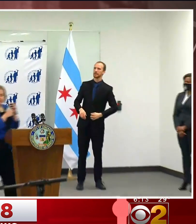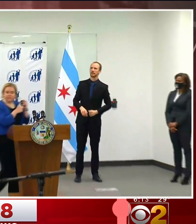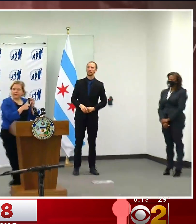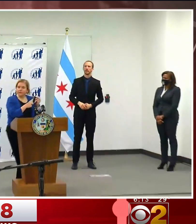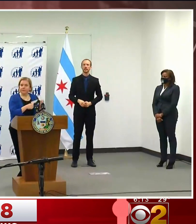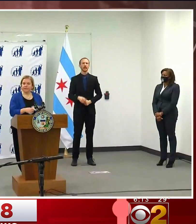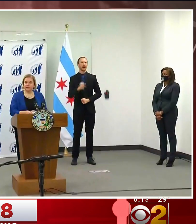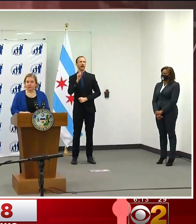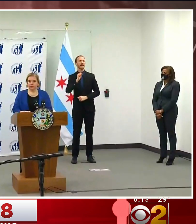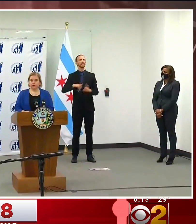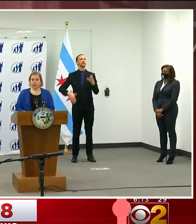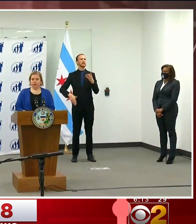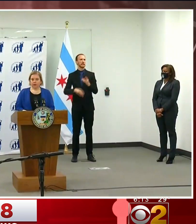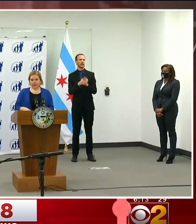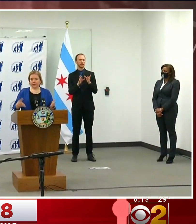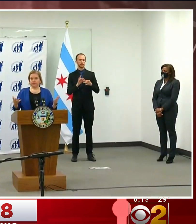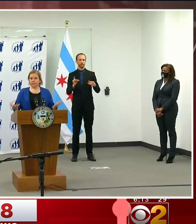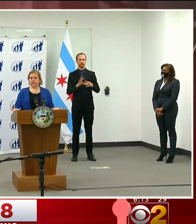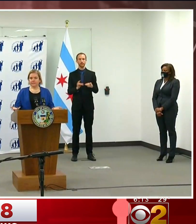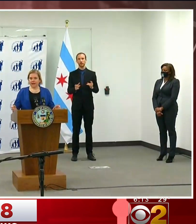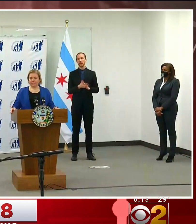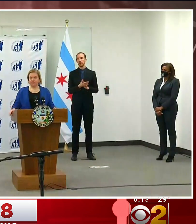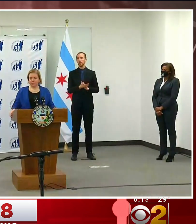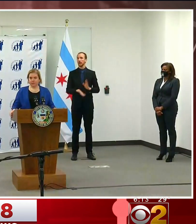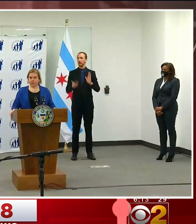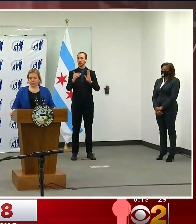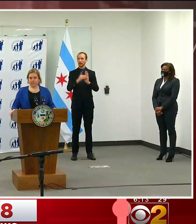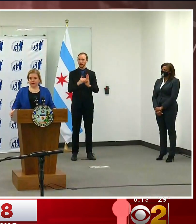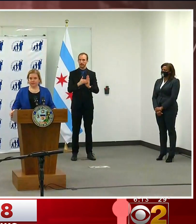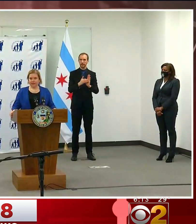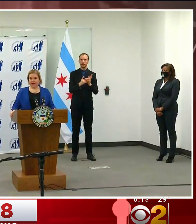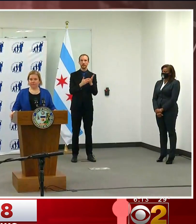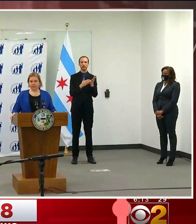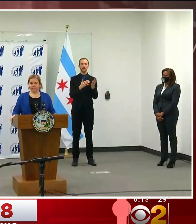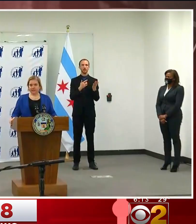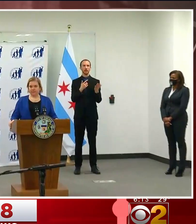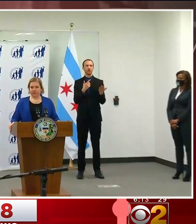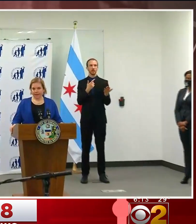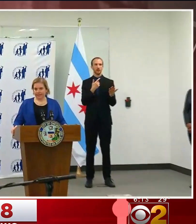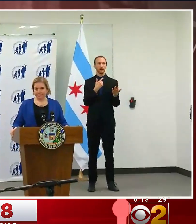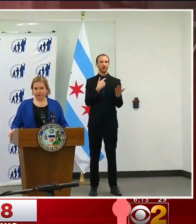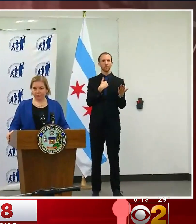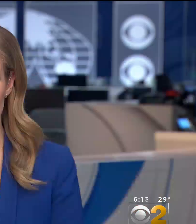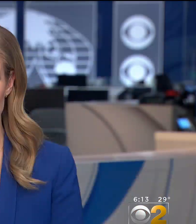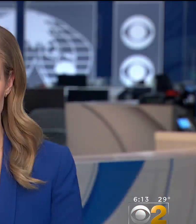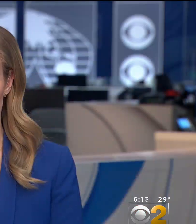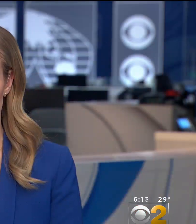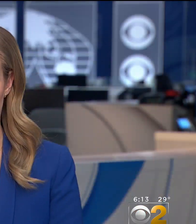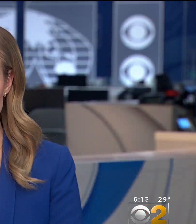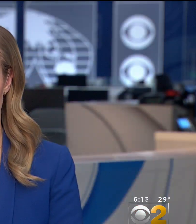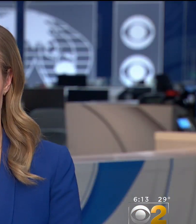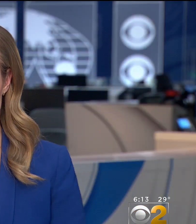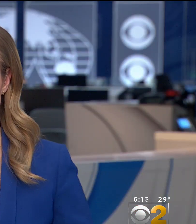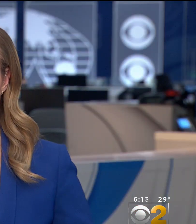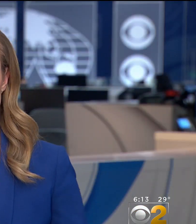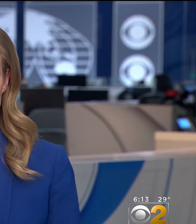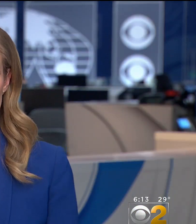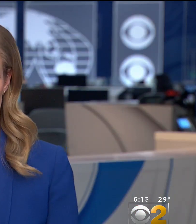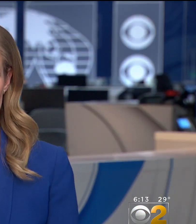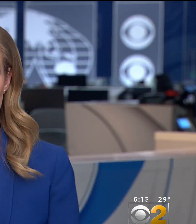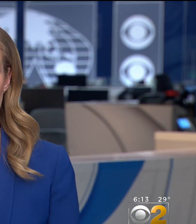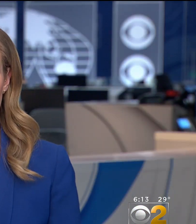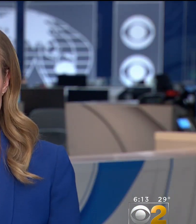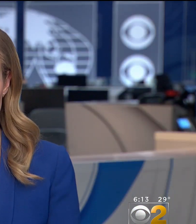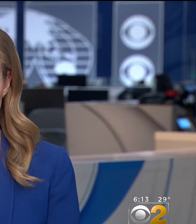about how there has not been an agreement yet made between CPS and the teachers union. The aim was to get people back in the classroom